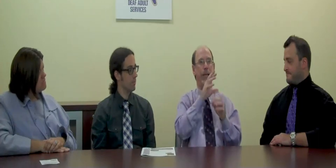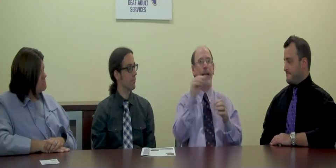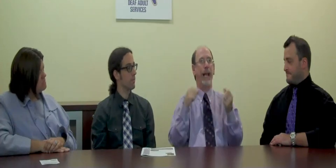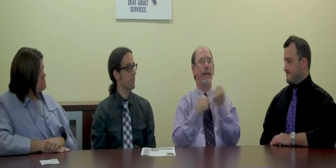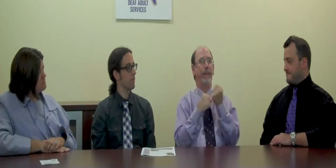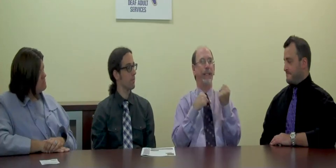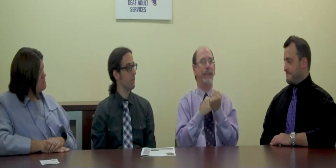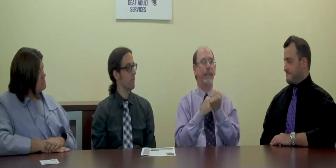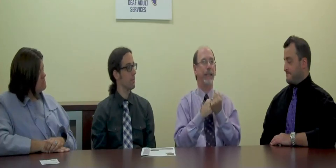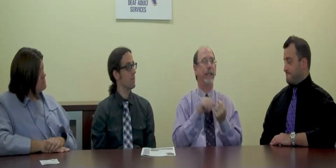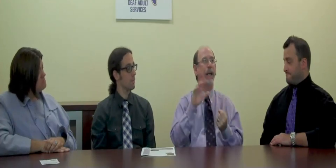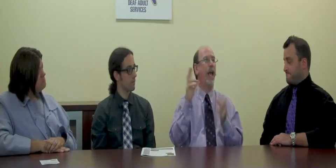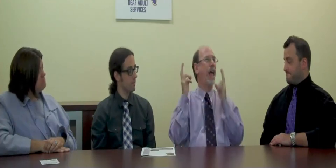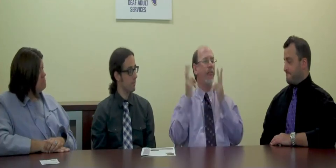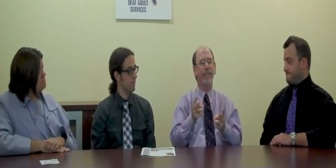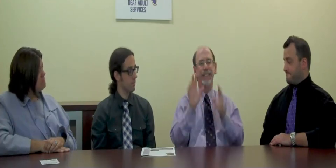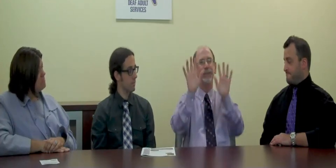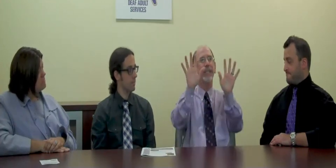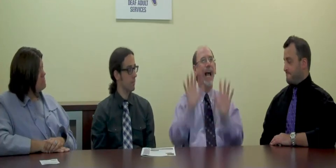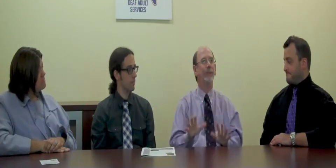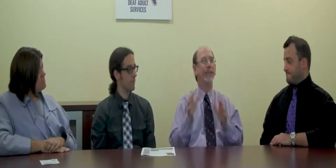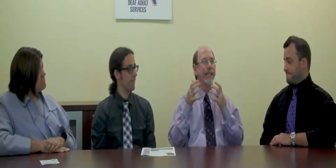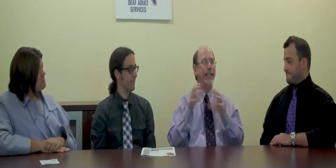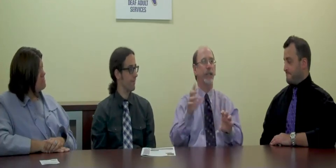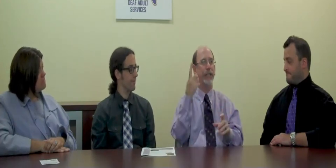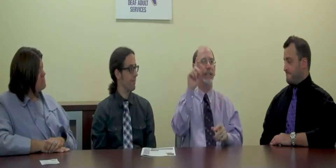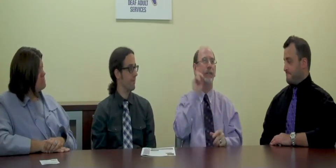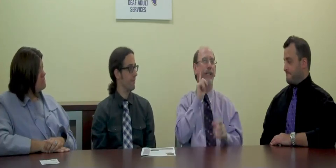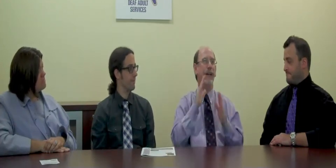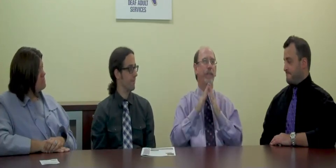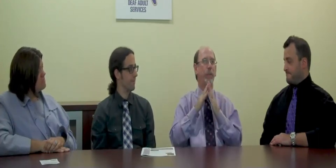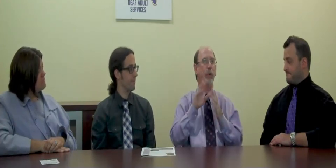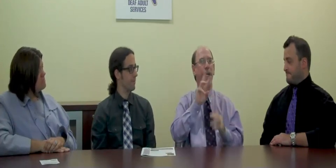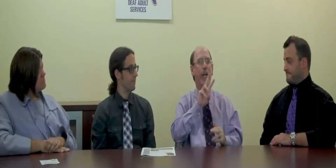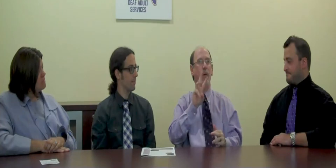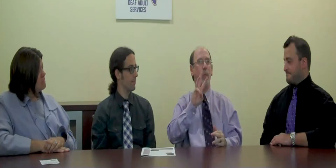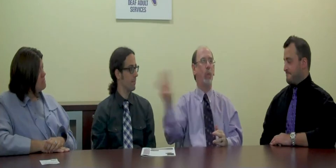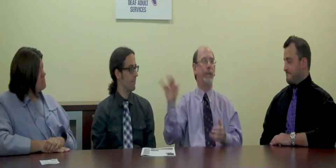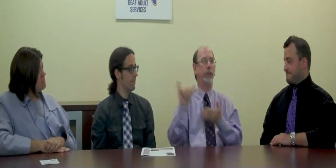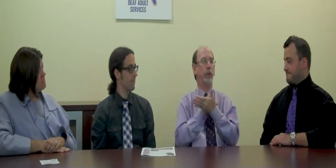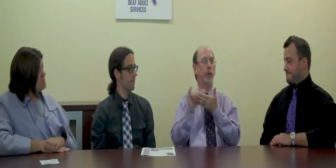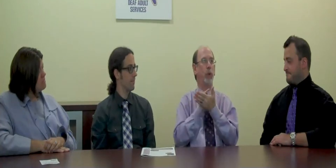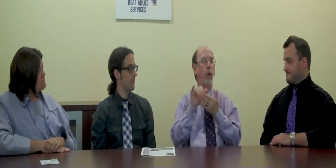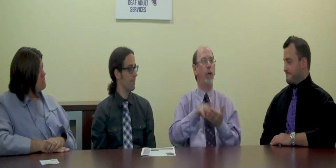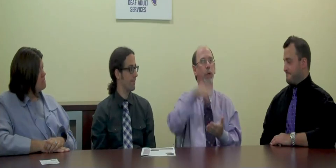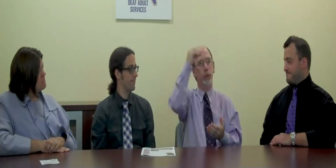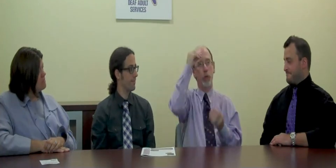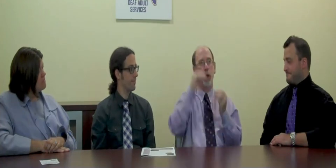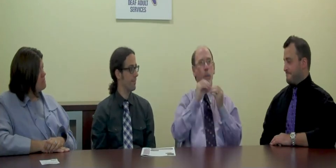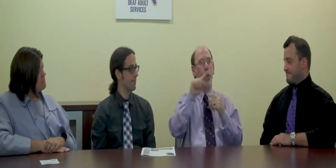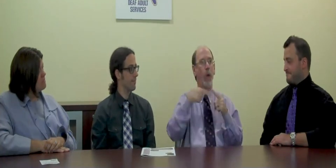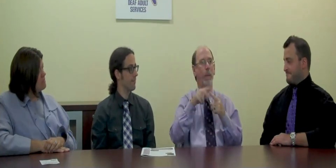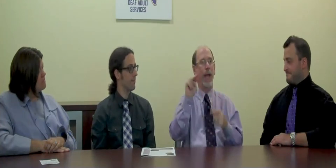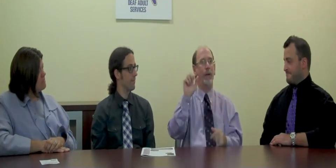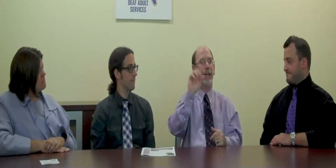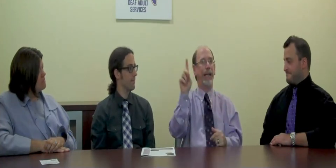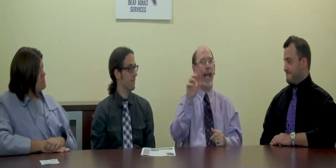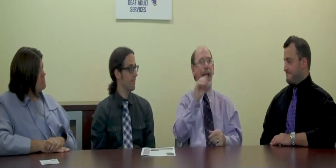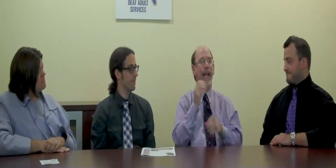interpreting, and advocacy. The visit was an outstanding chance for the Deaf community in Western New York to learn more about NAD